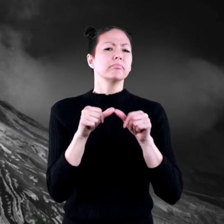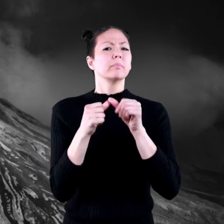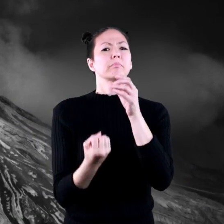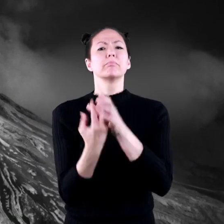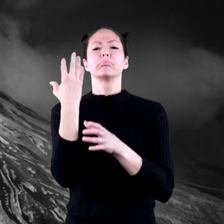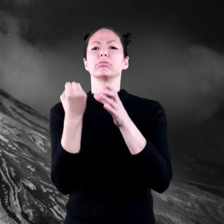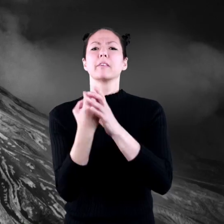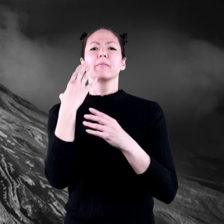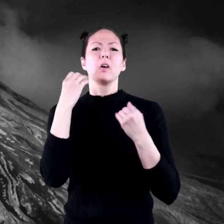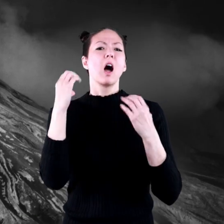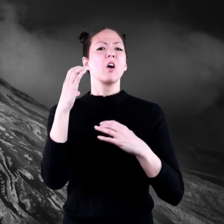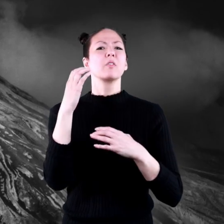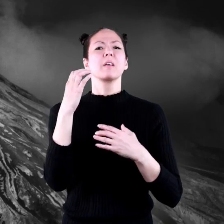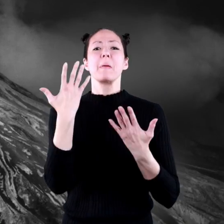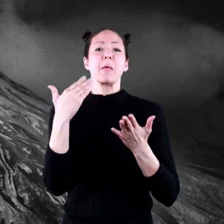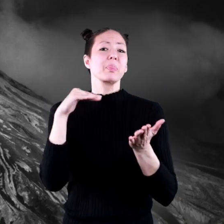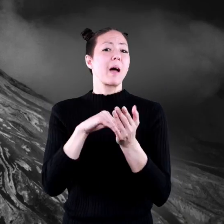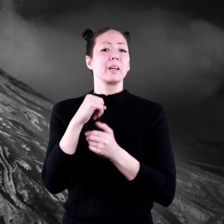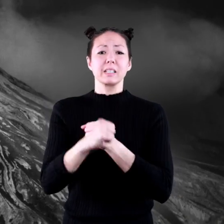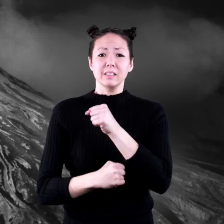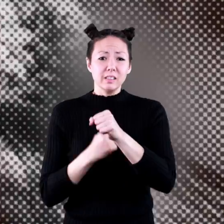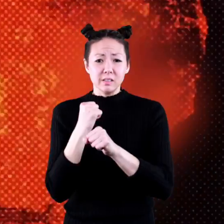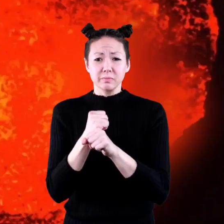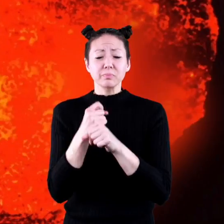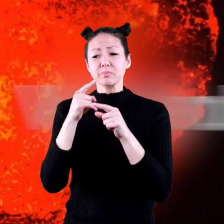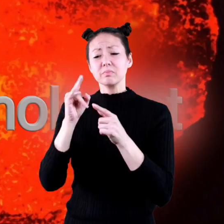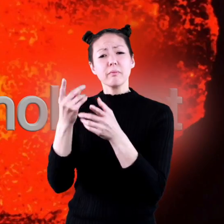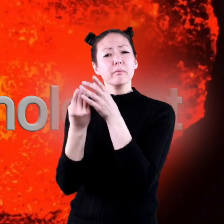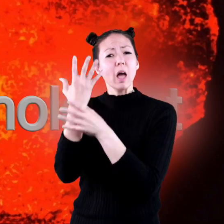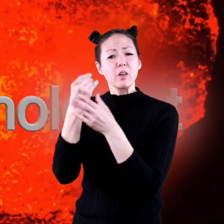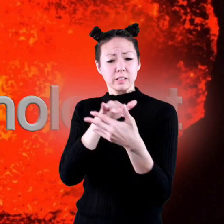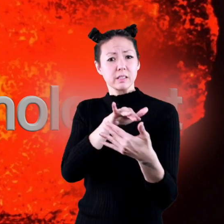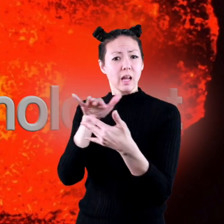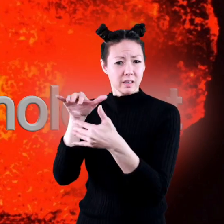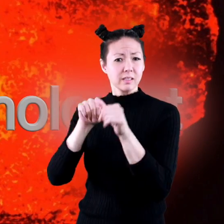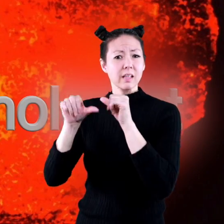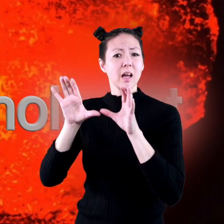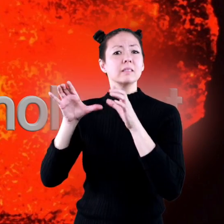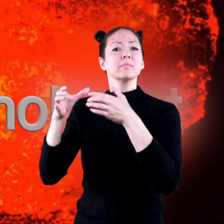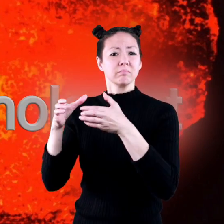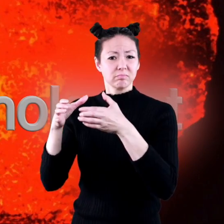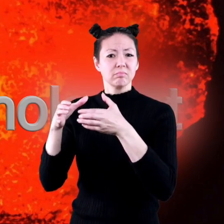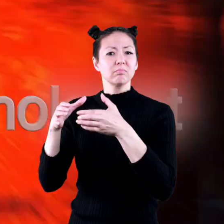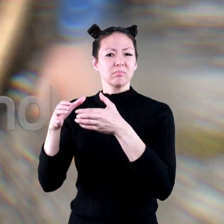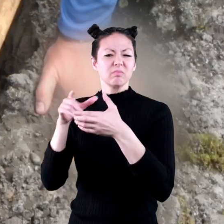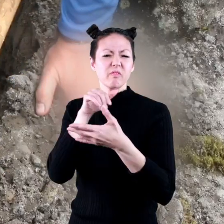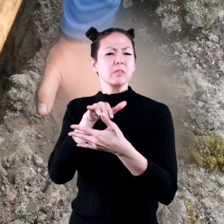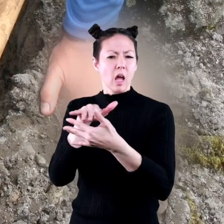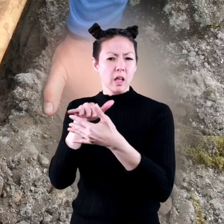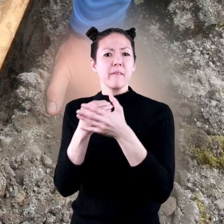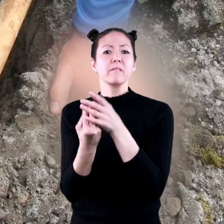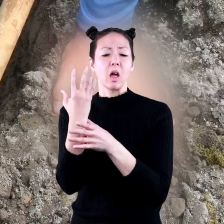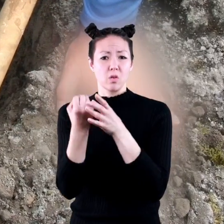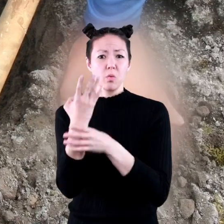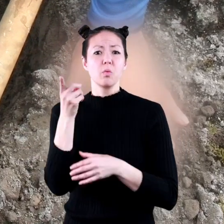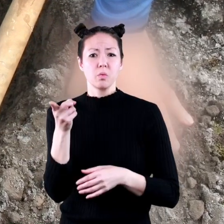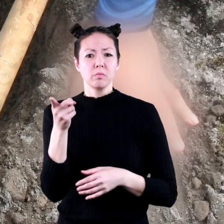volcano for hundreds, maybe thousands of years. And volcanologists, scientists who study volcanoes, had been